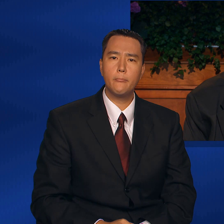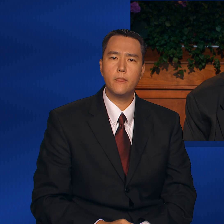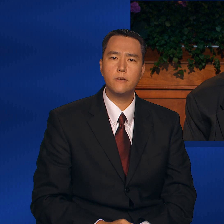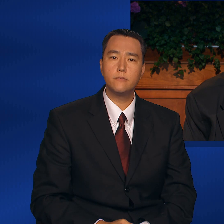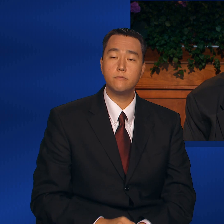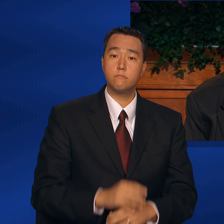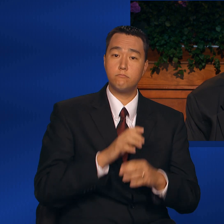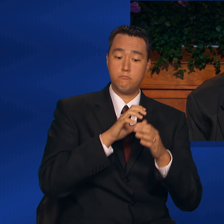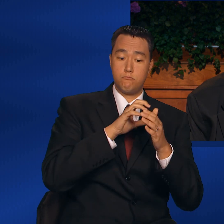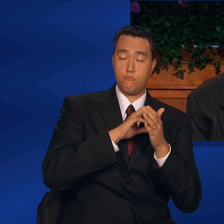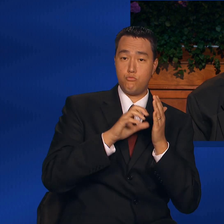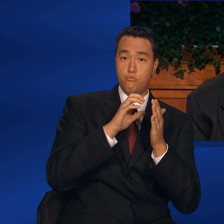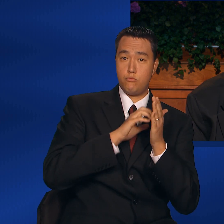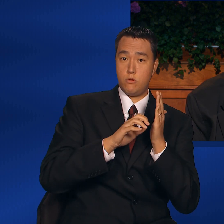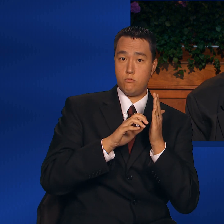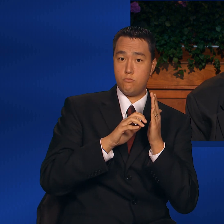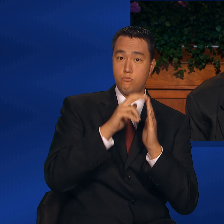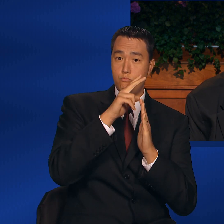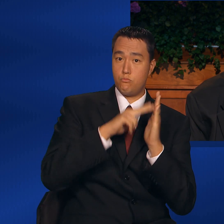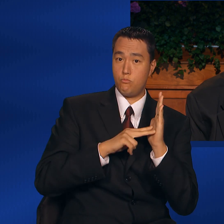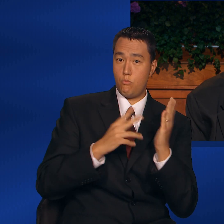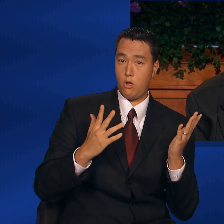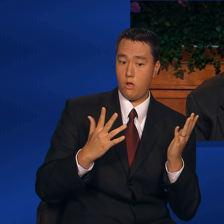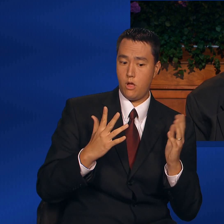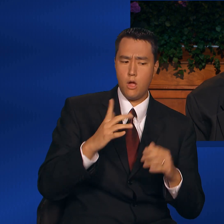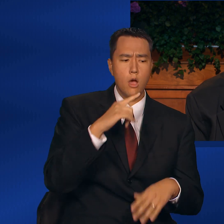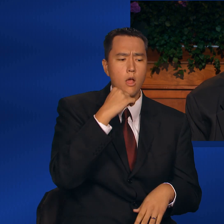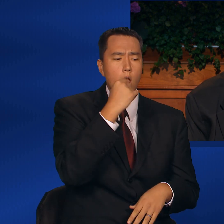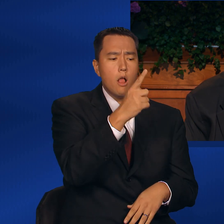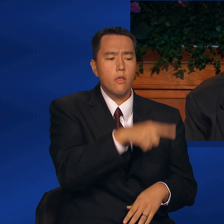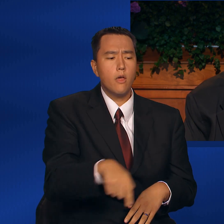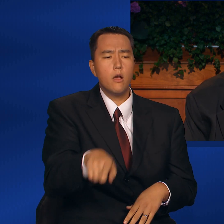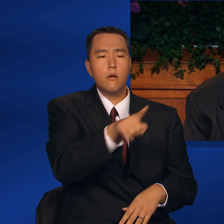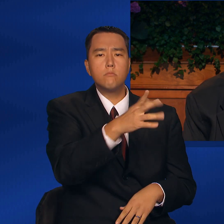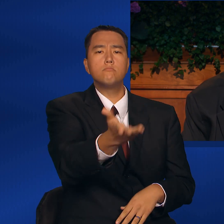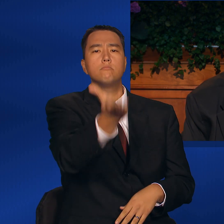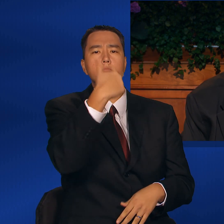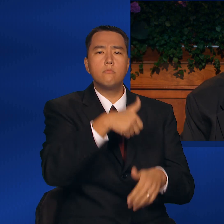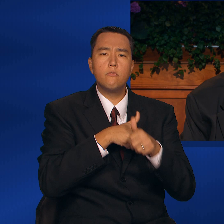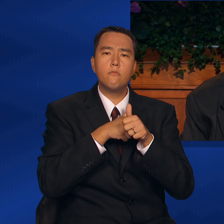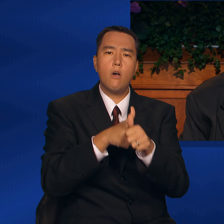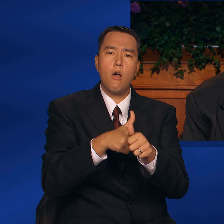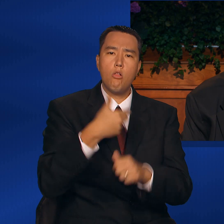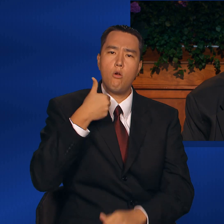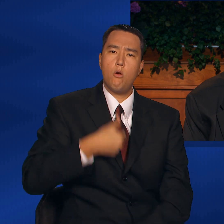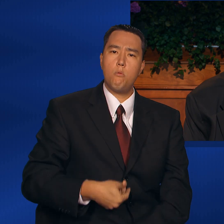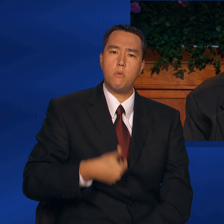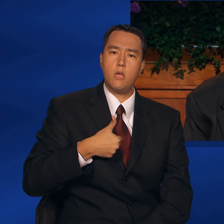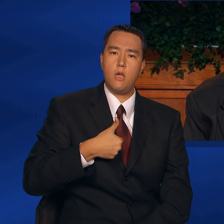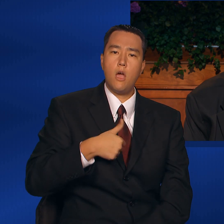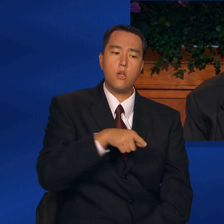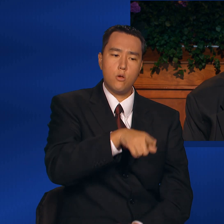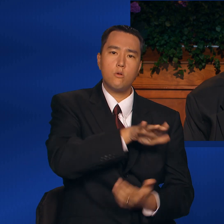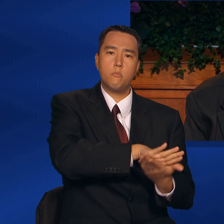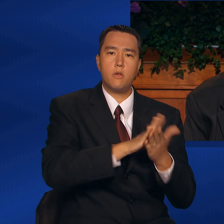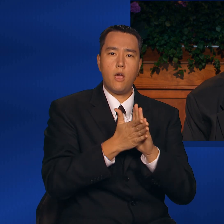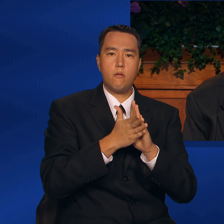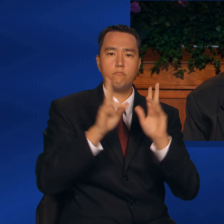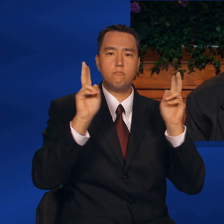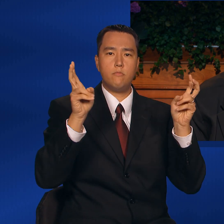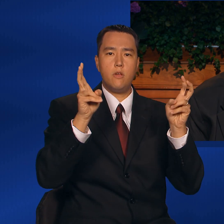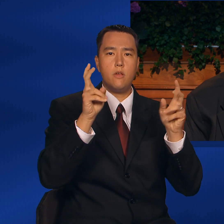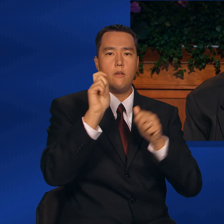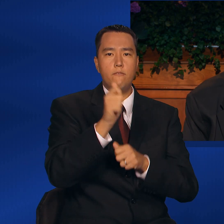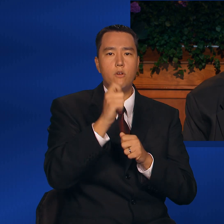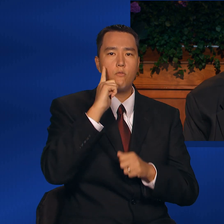The scriptures say, and he saith unto them, Follow me, and I will make you fishers of men.